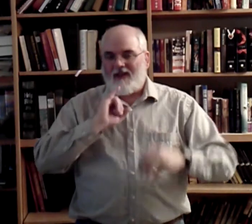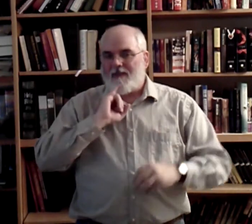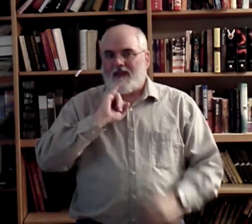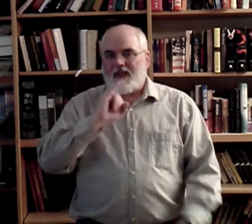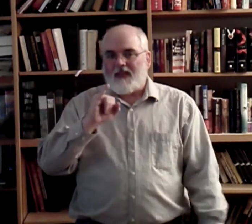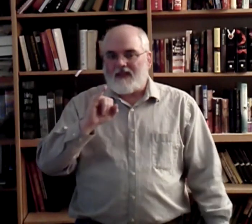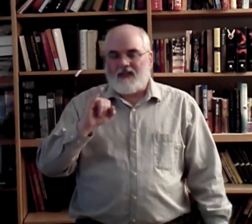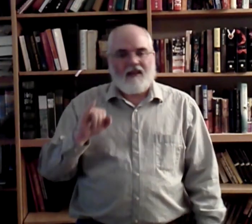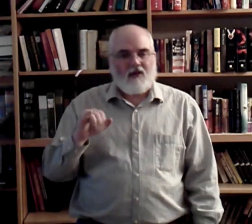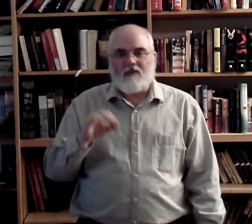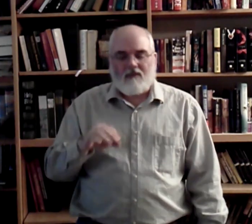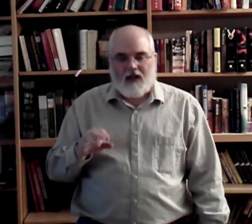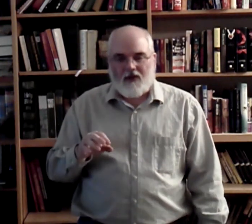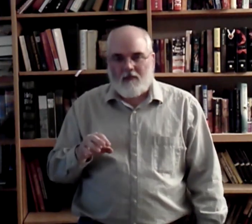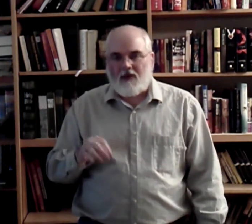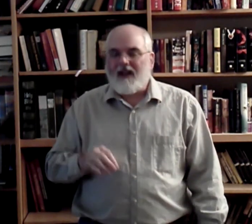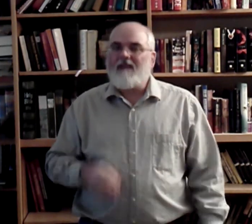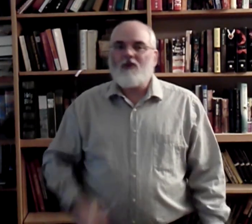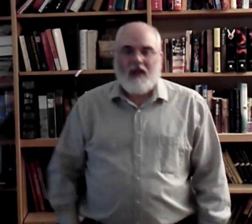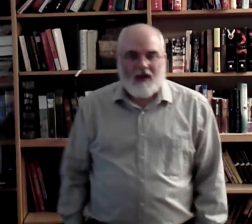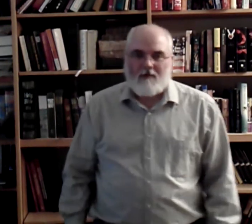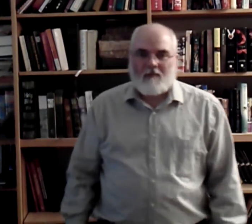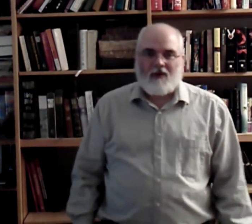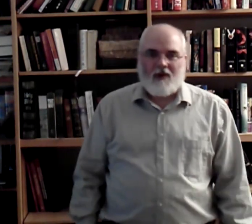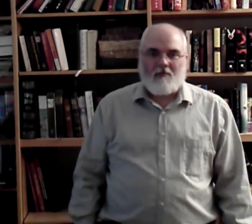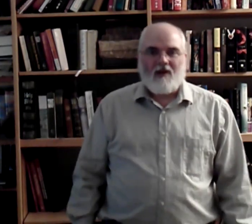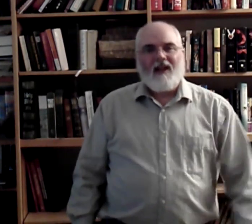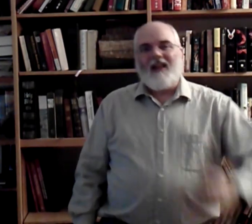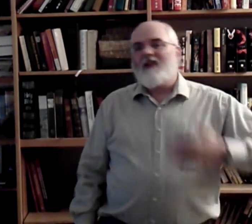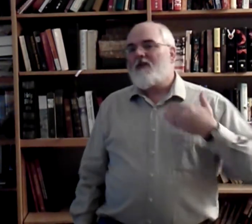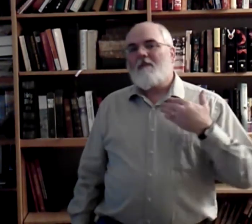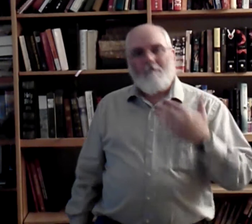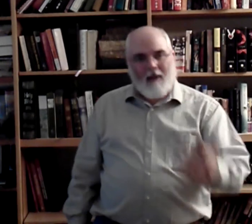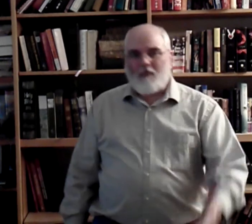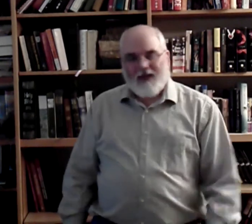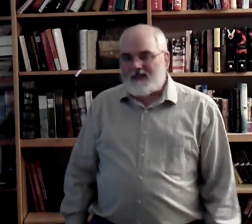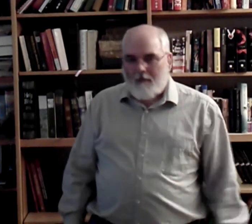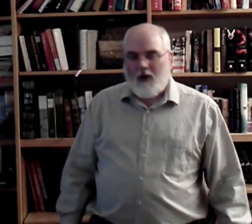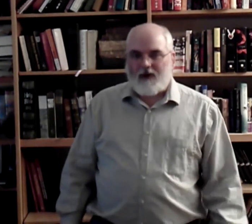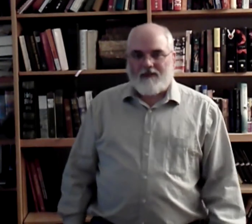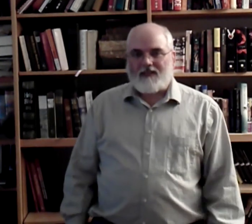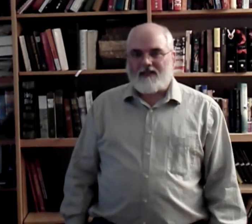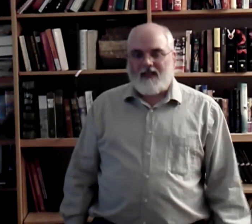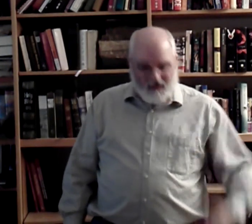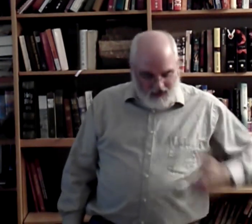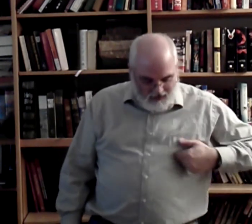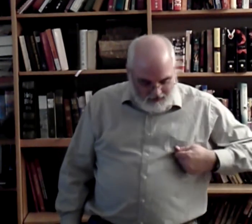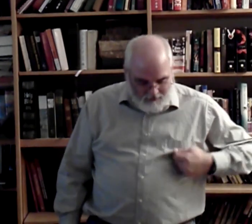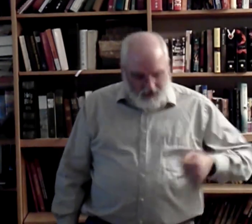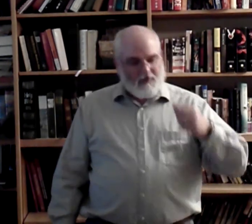Number is. And, then you sign your number. If you can't remember your number, memory is not part of this thing. Pick up